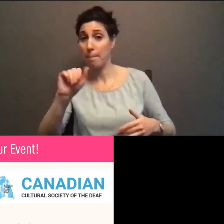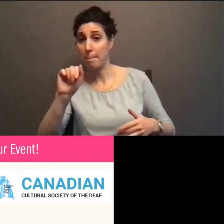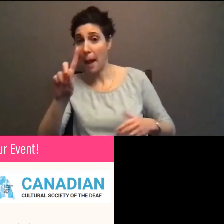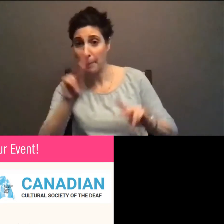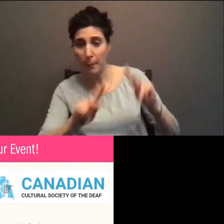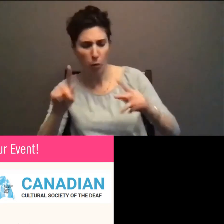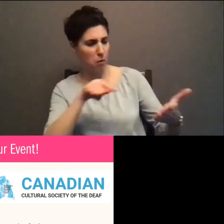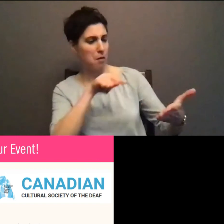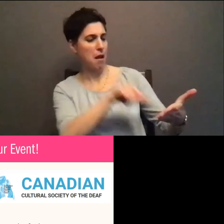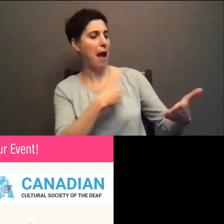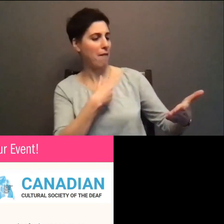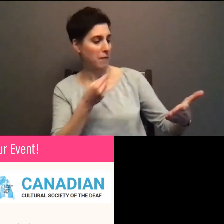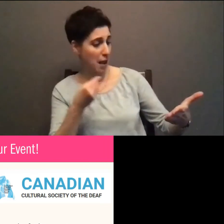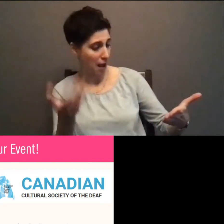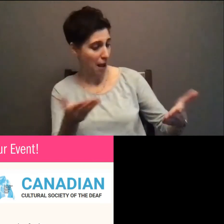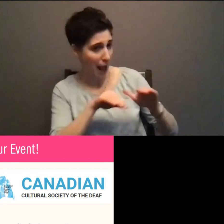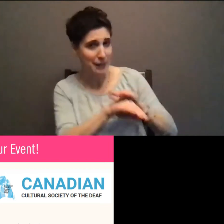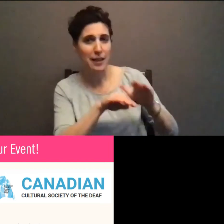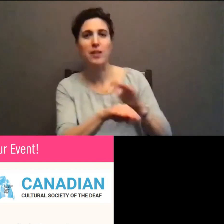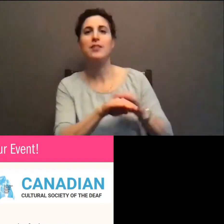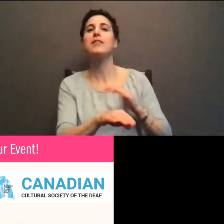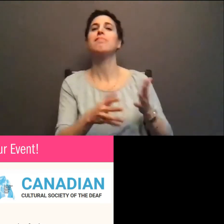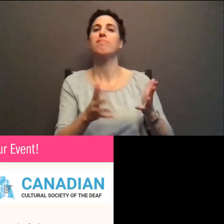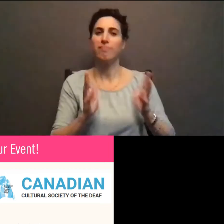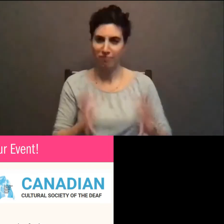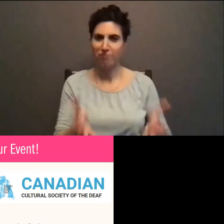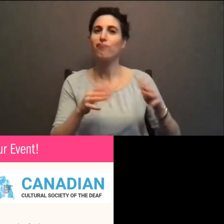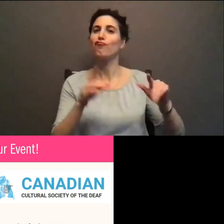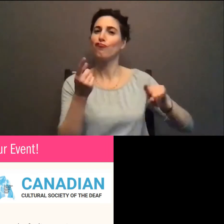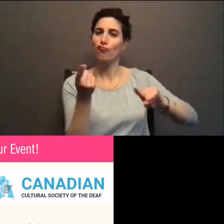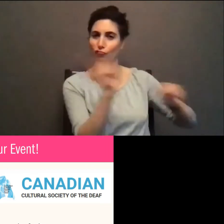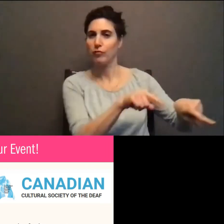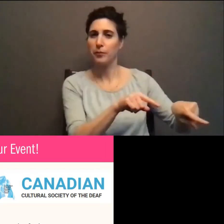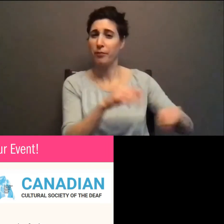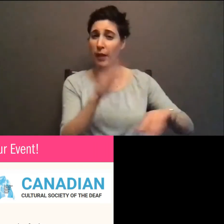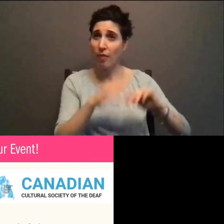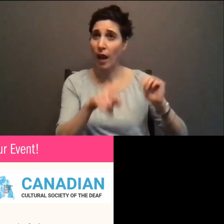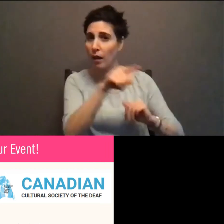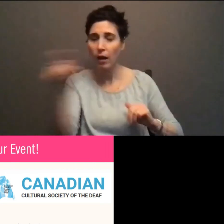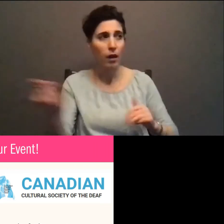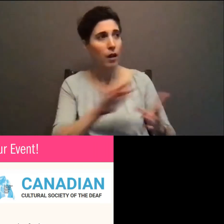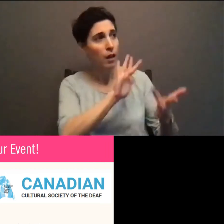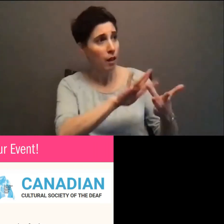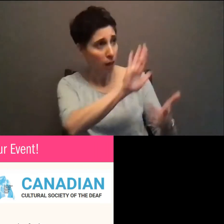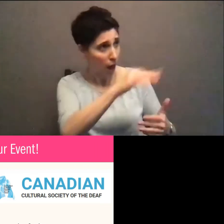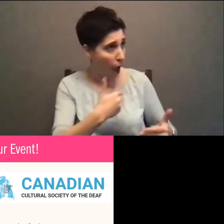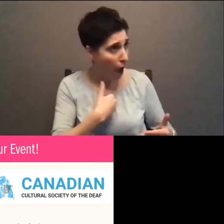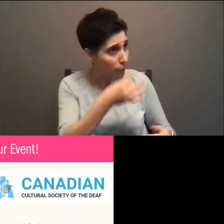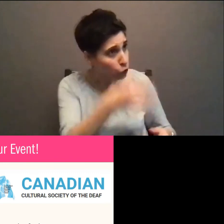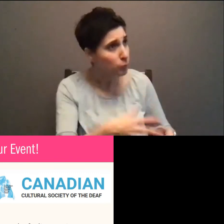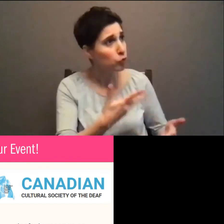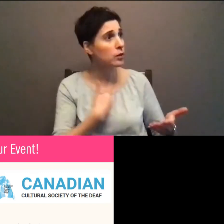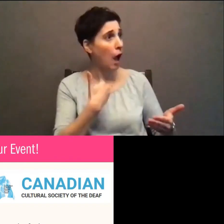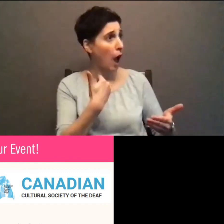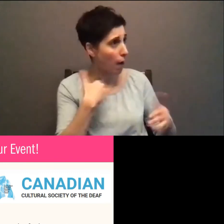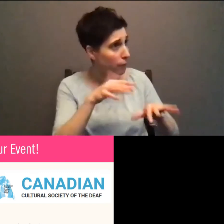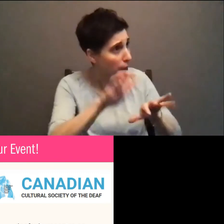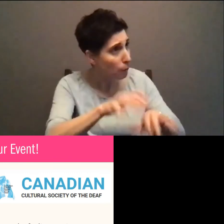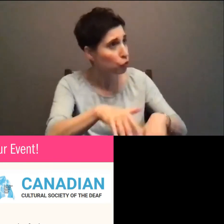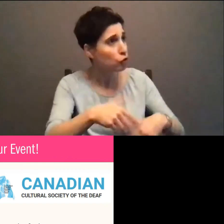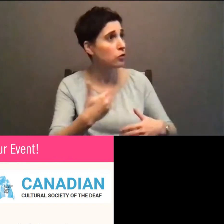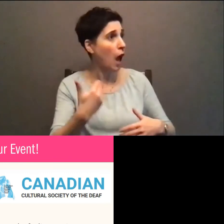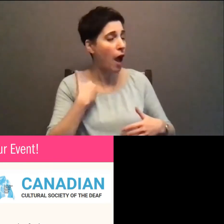we are forced to go after that information ourselves and it's tiring and we don't always get a great